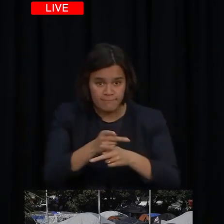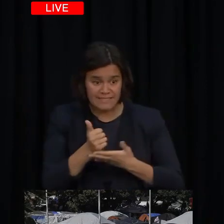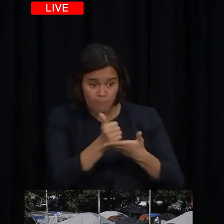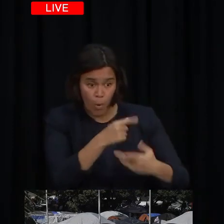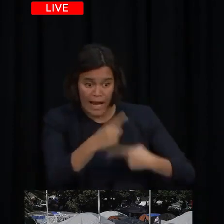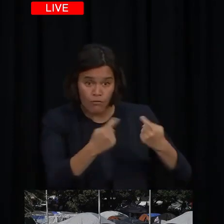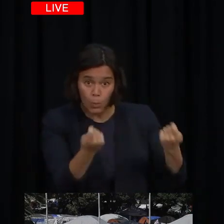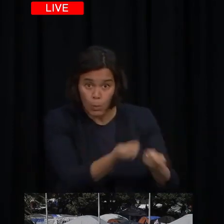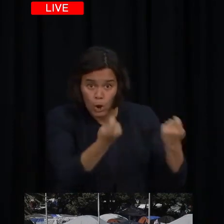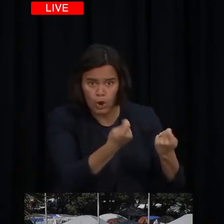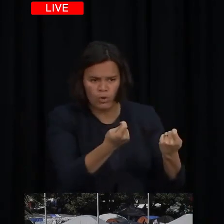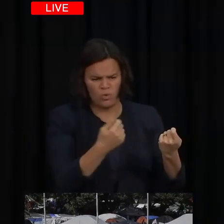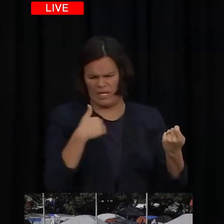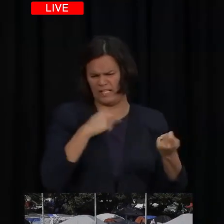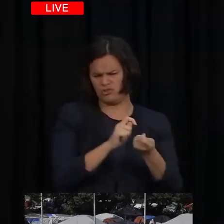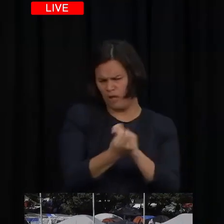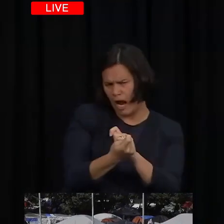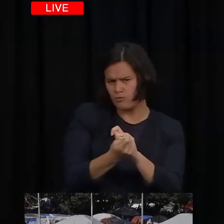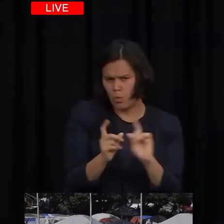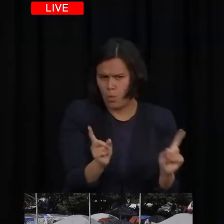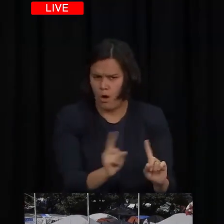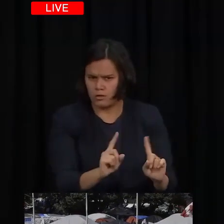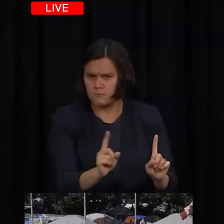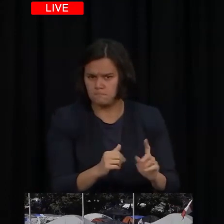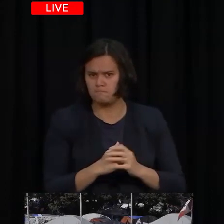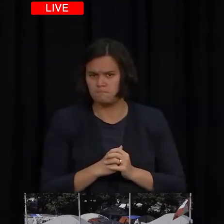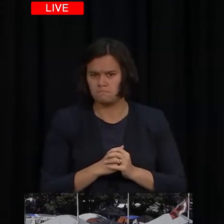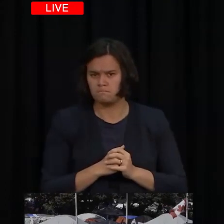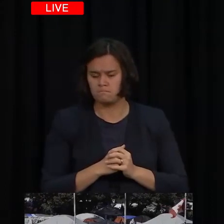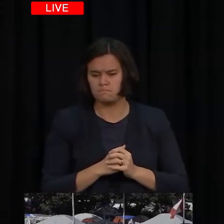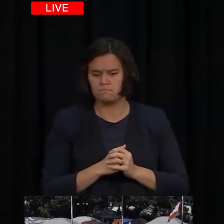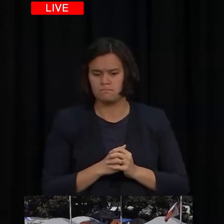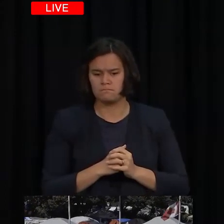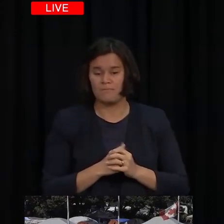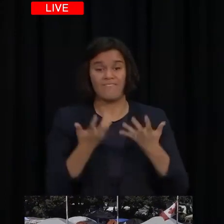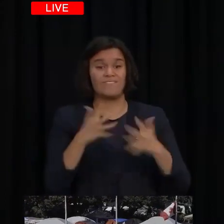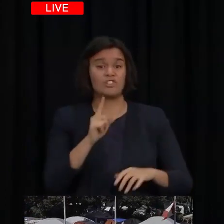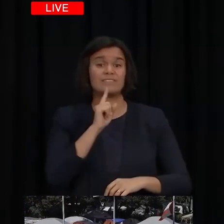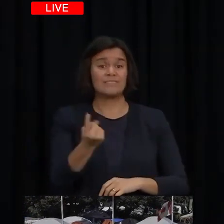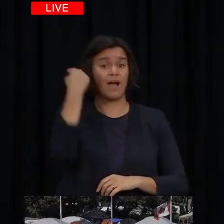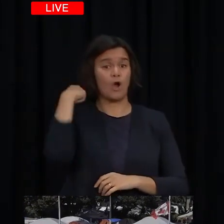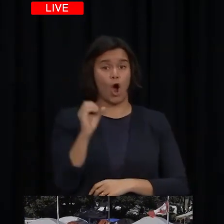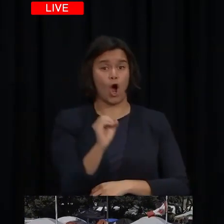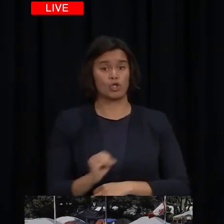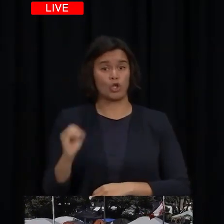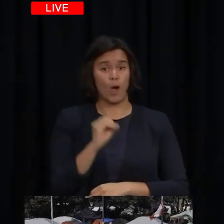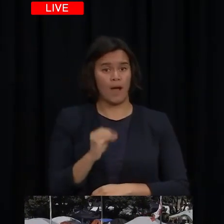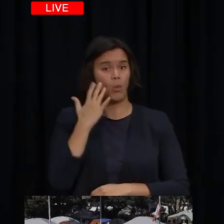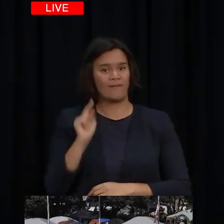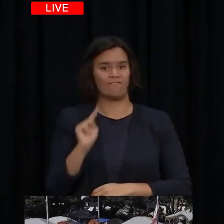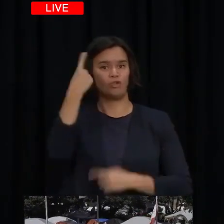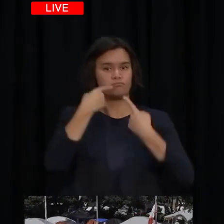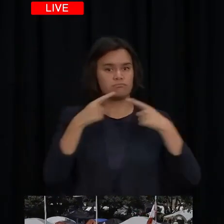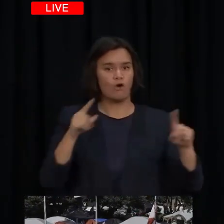fit with the changing impacts of the pandemic and the needs of businesses and workers. As I said back in October when we announced the traffic light